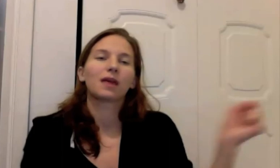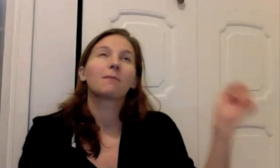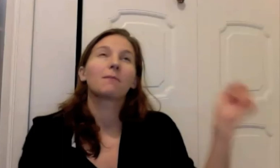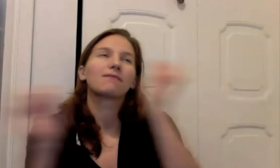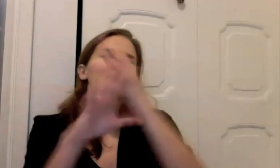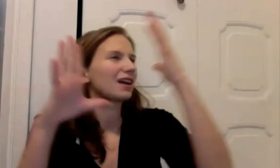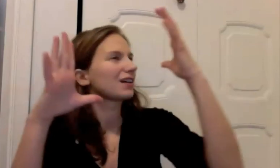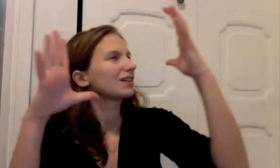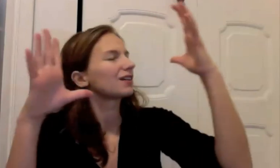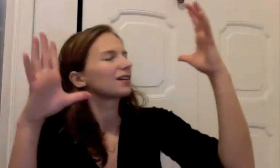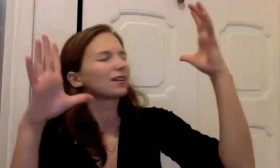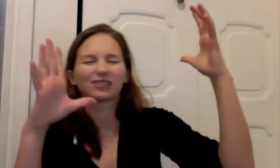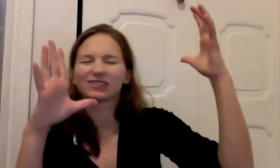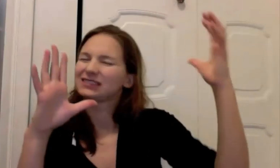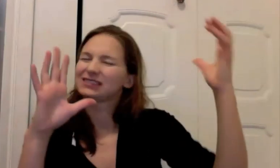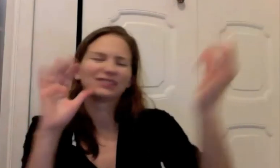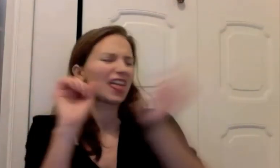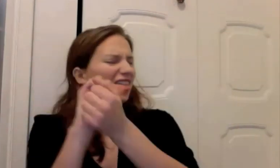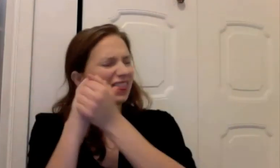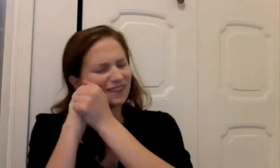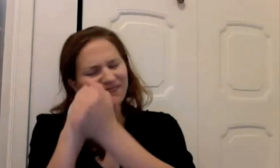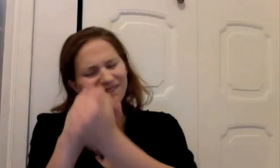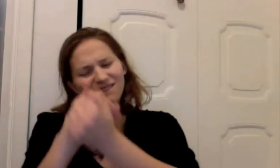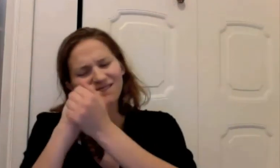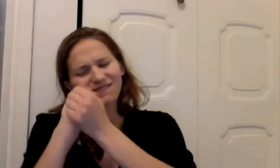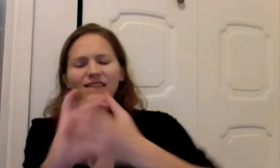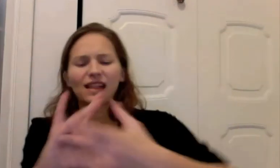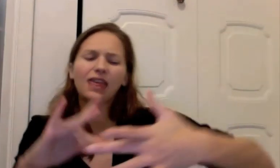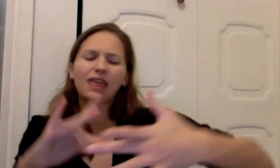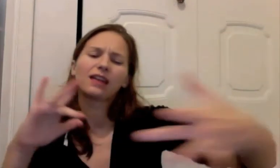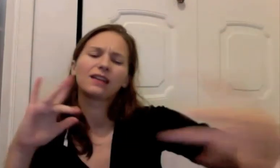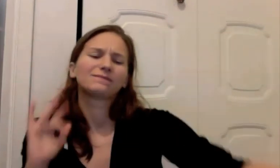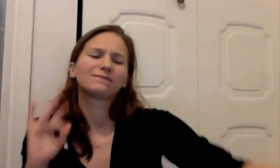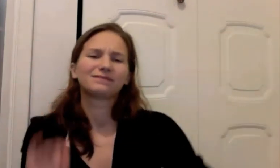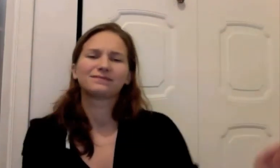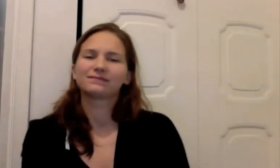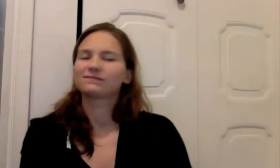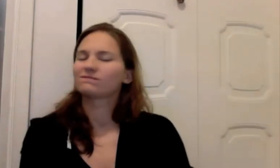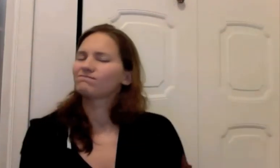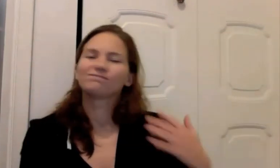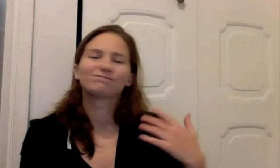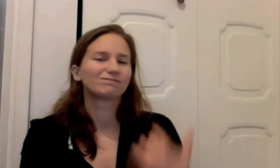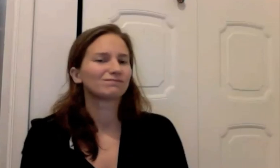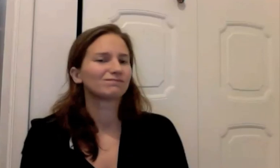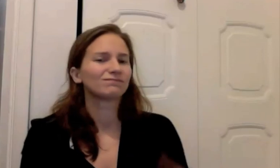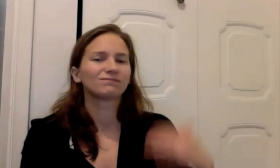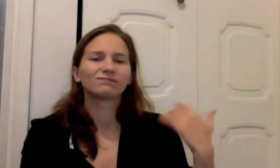Never imagined we'd end Like